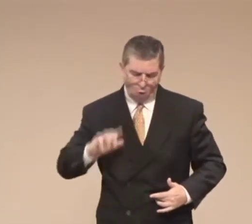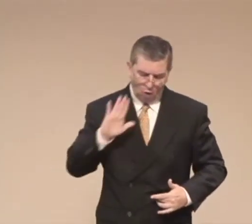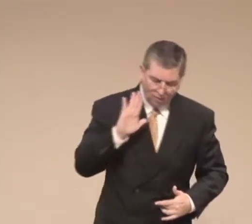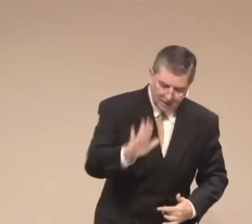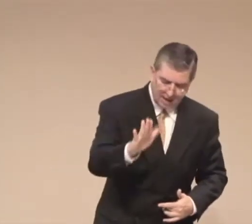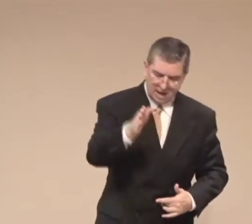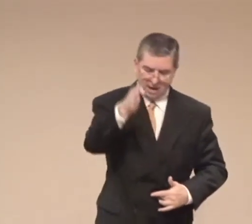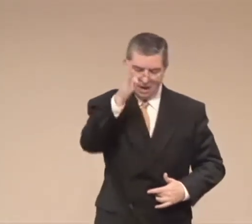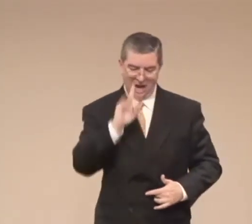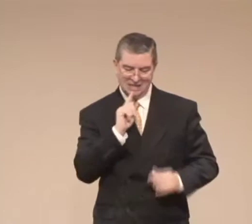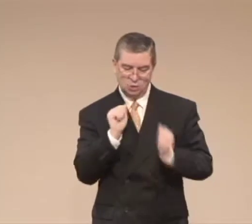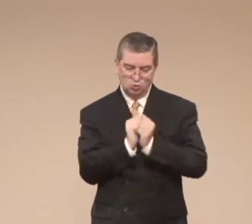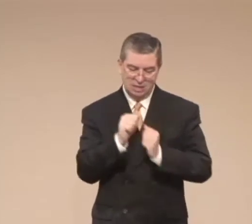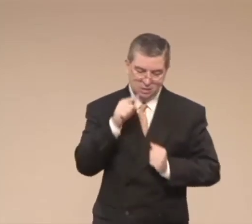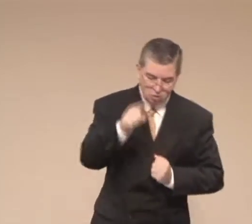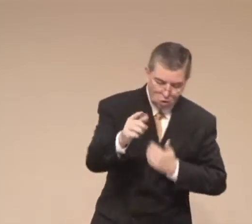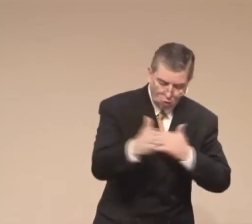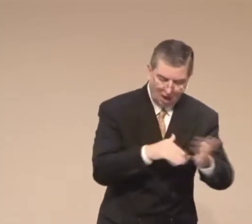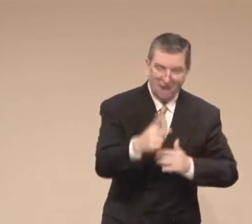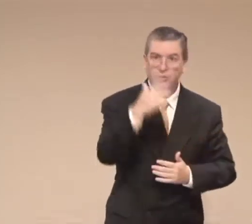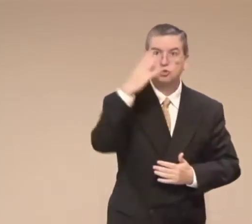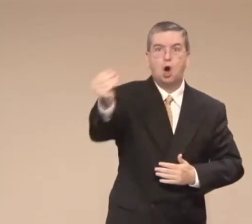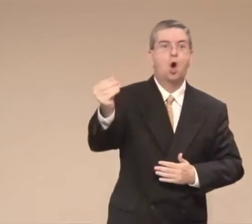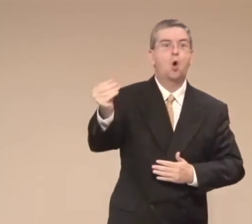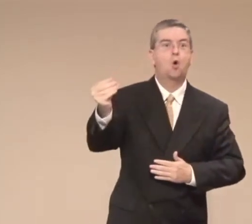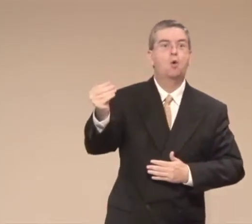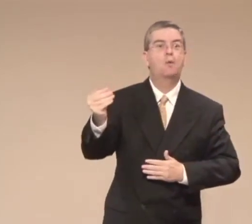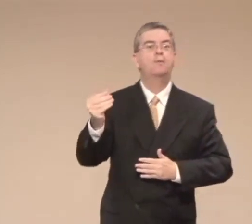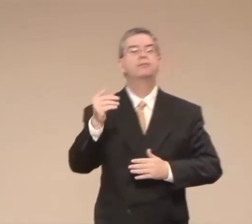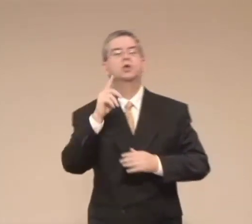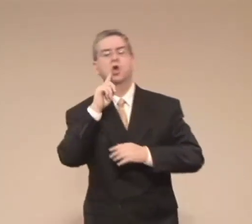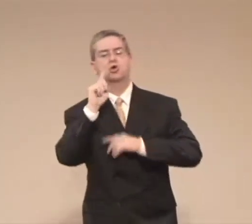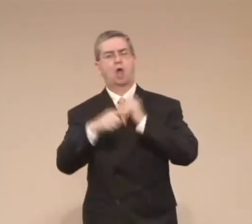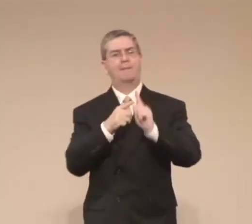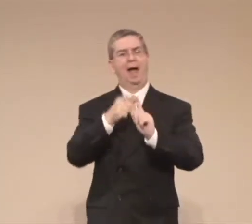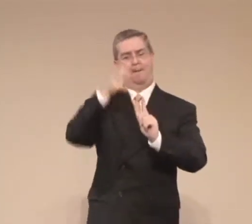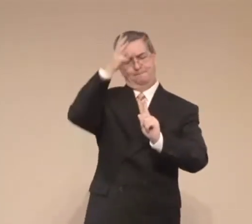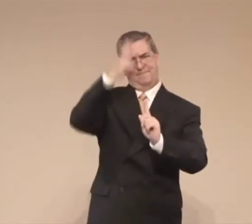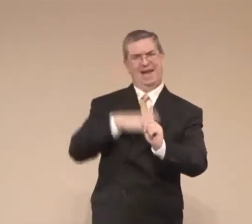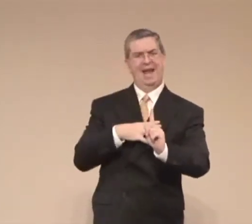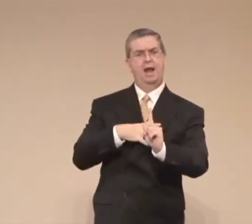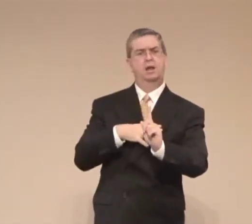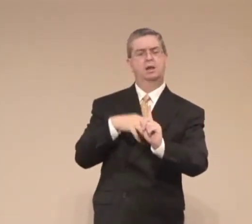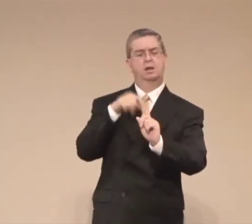God is with thee, wherever both thou shalt go.